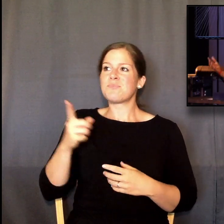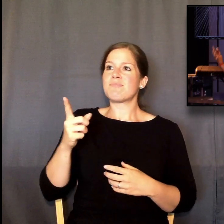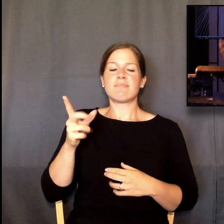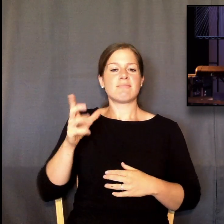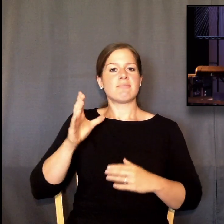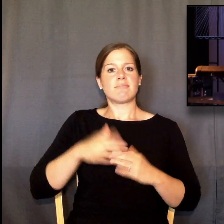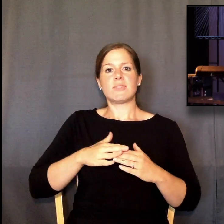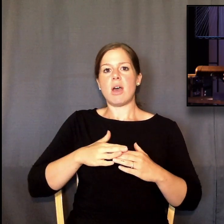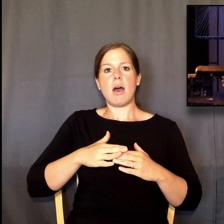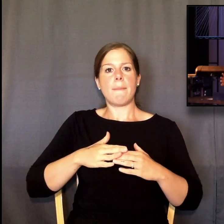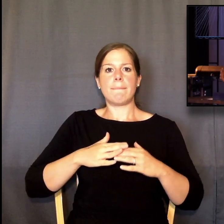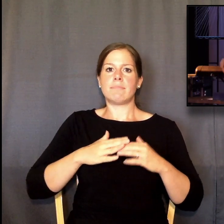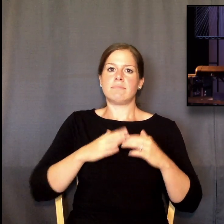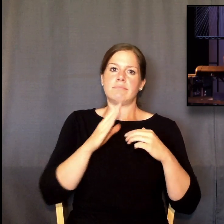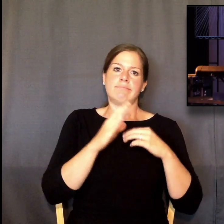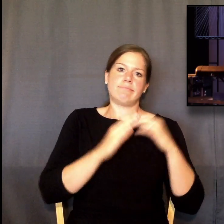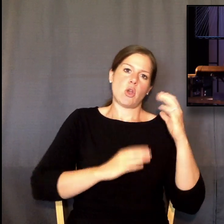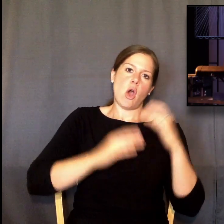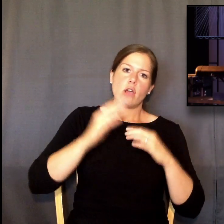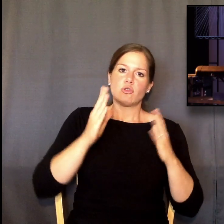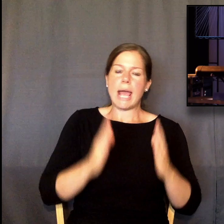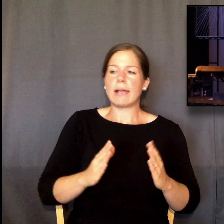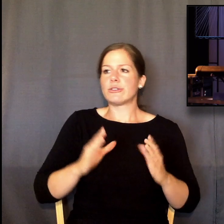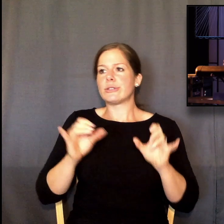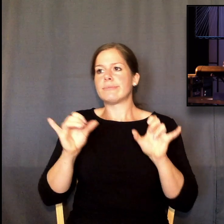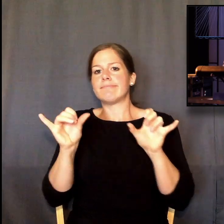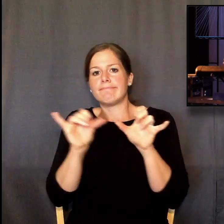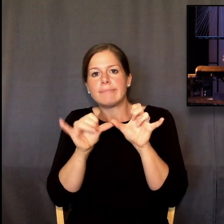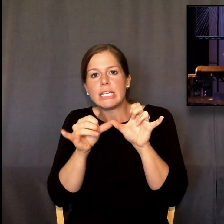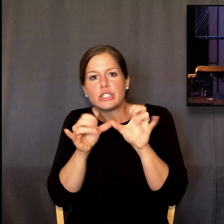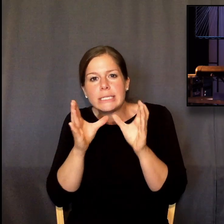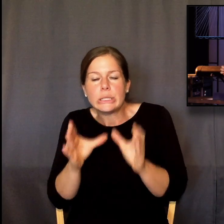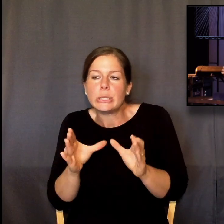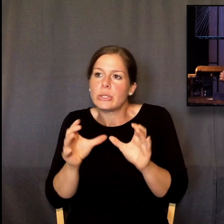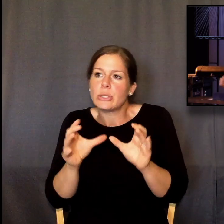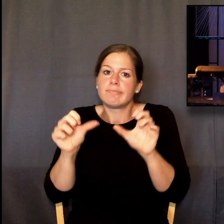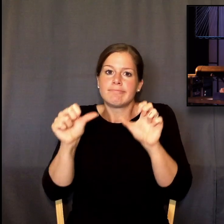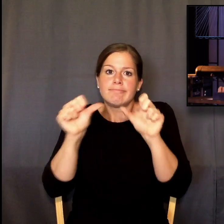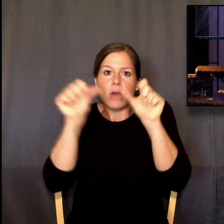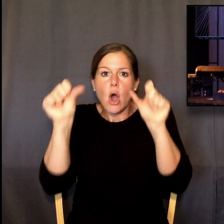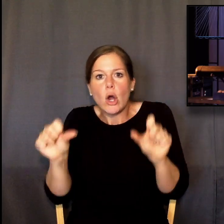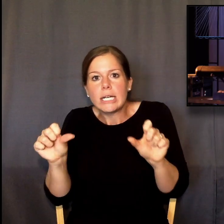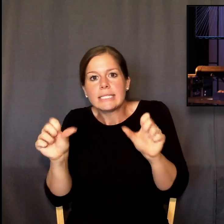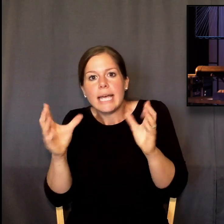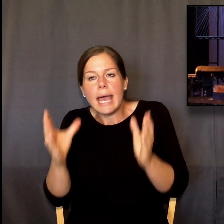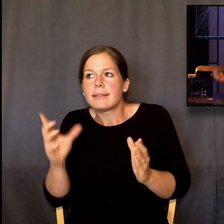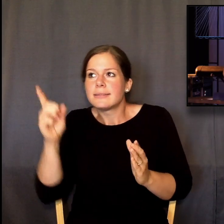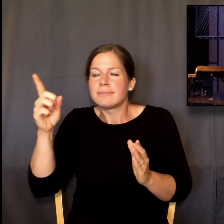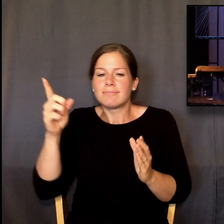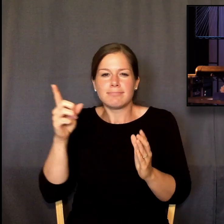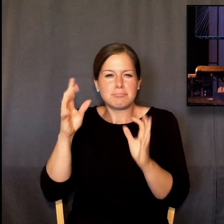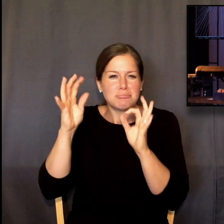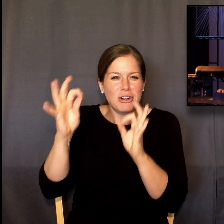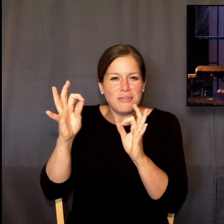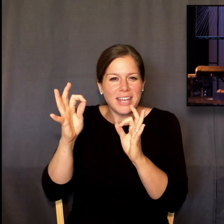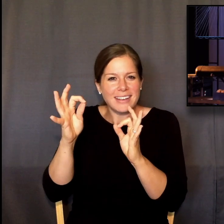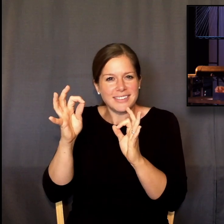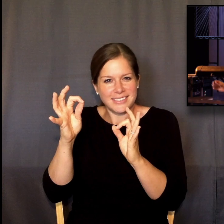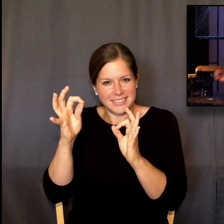plans, and he is the best contractor executing those plans with intricate and intimate precision. Now look back at Ephesians 1